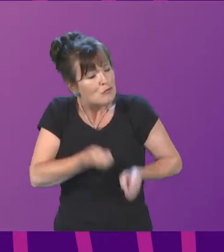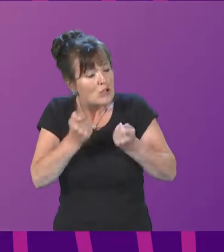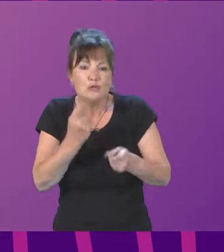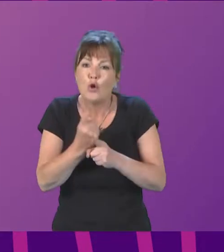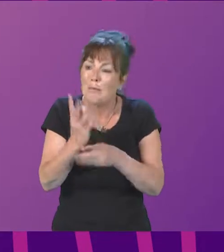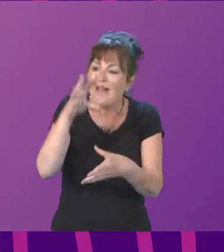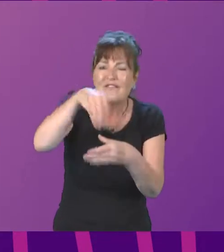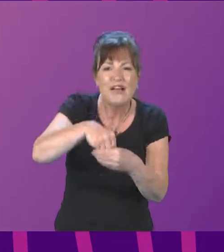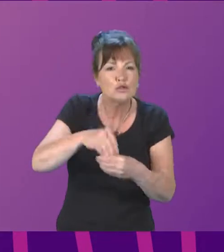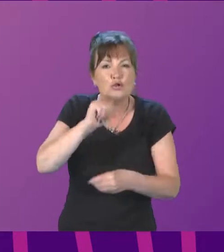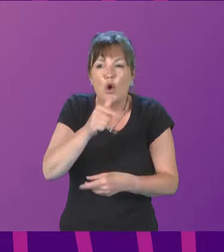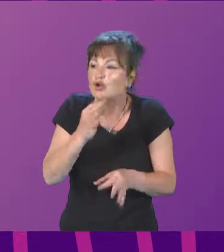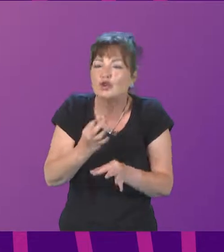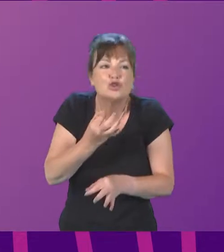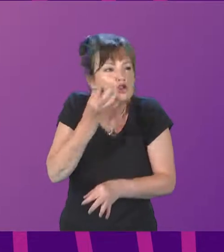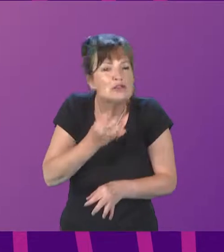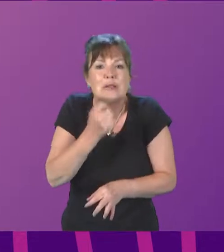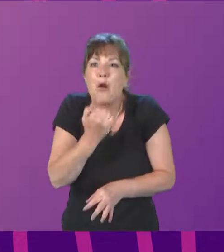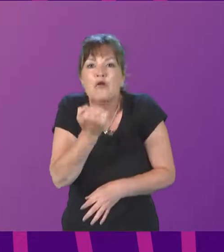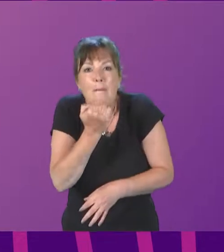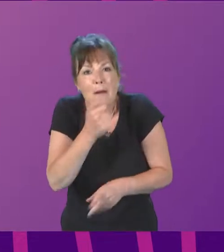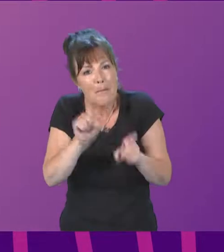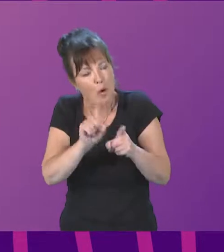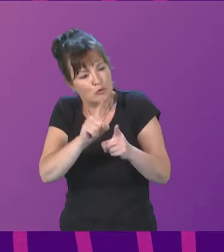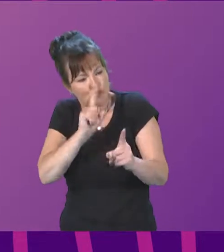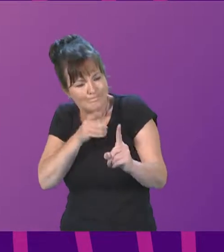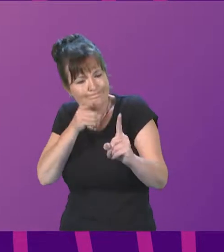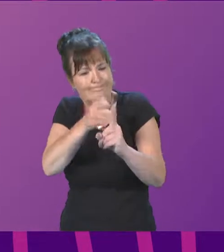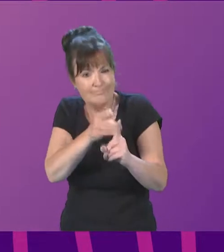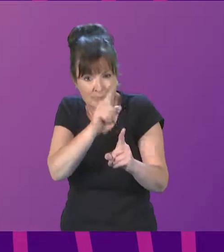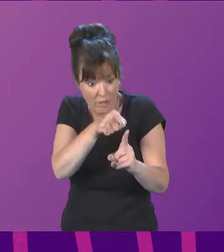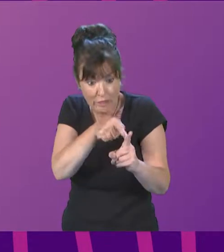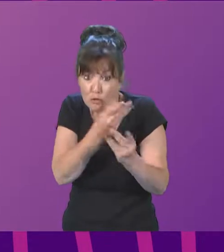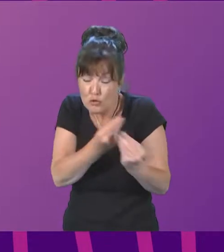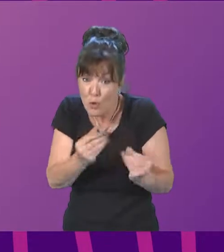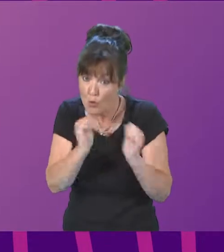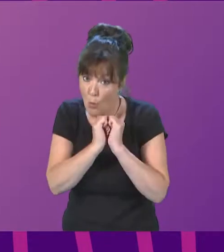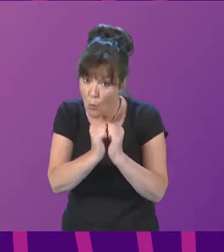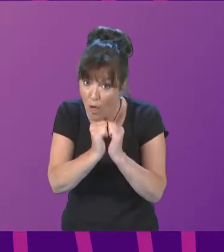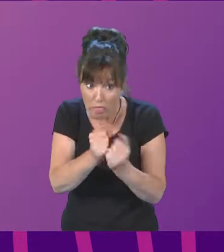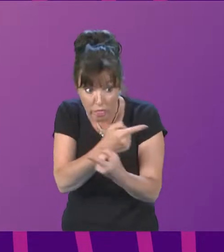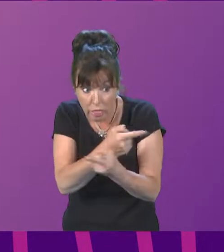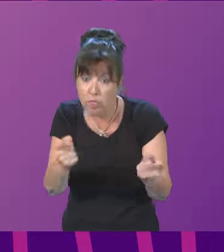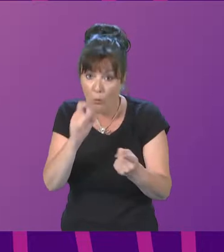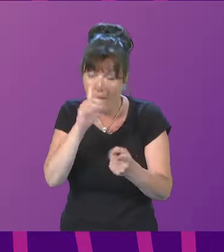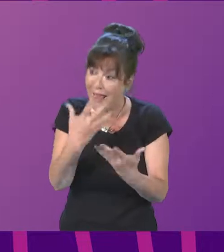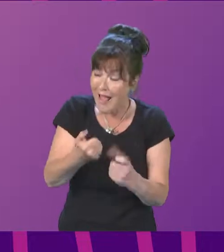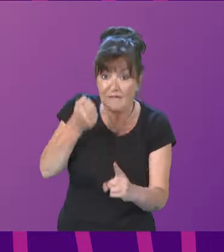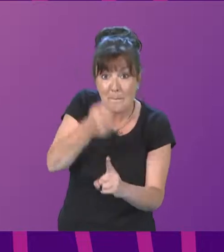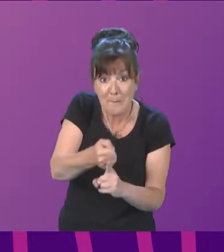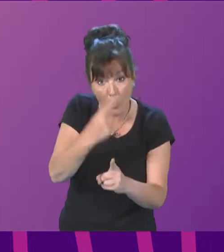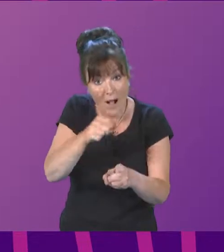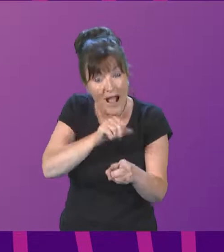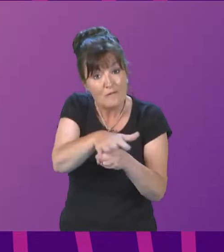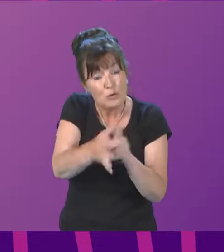about quantum, it is also about targeting to ensure that the resource reaches where it must reach and